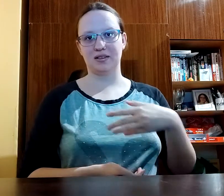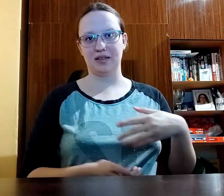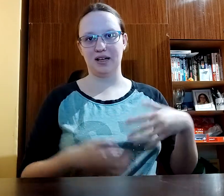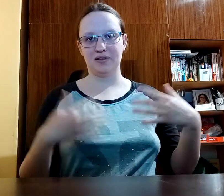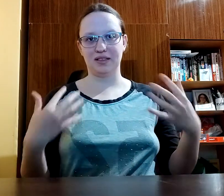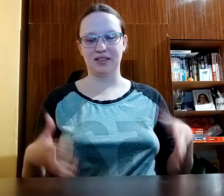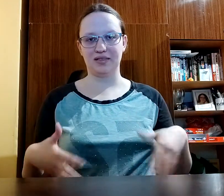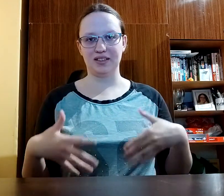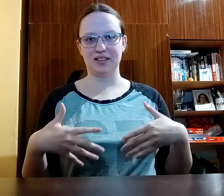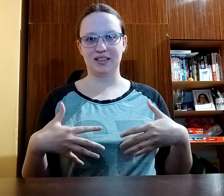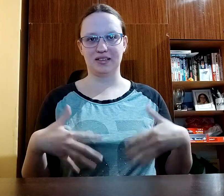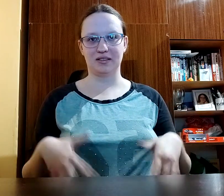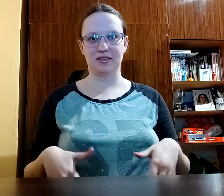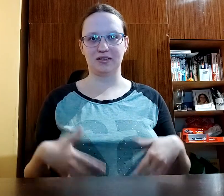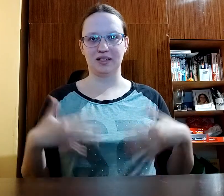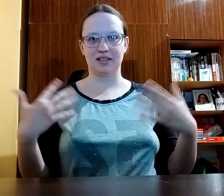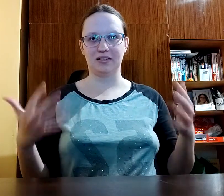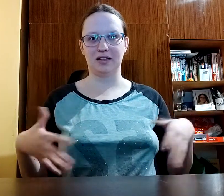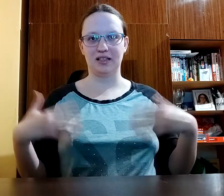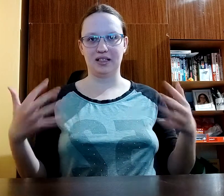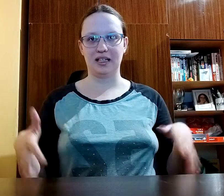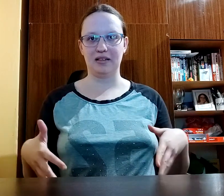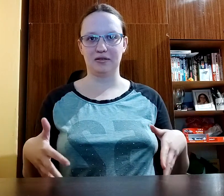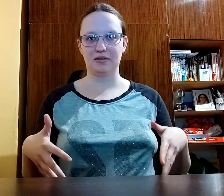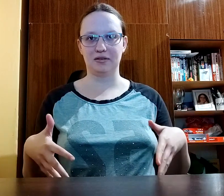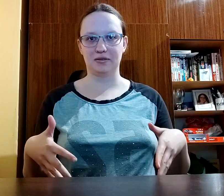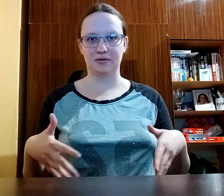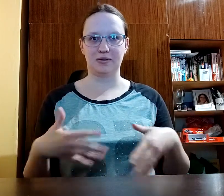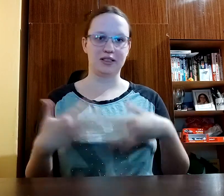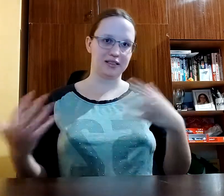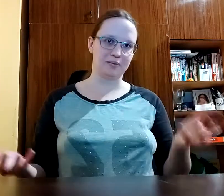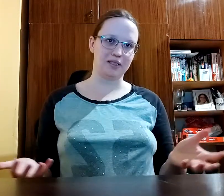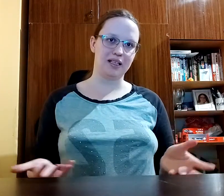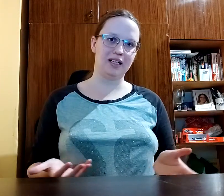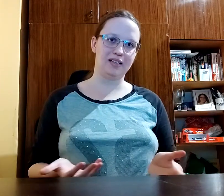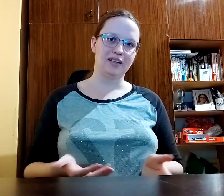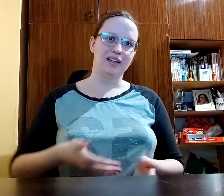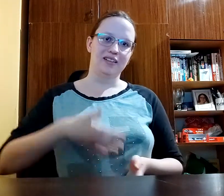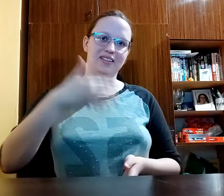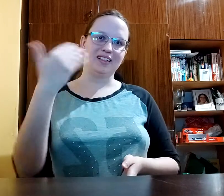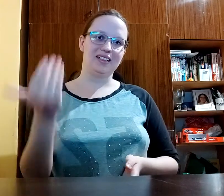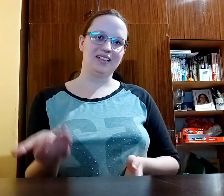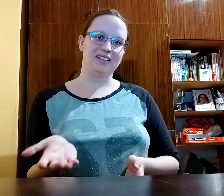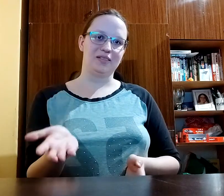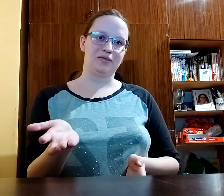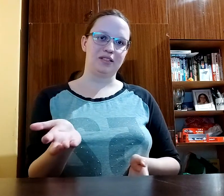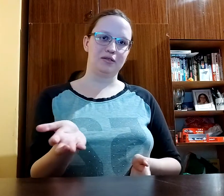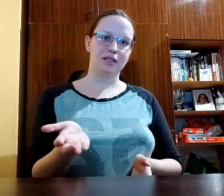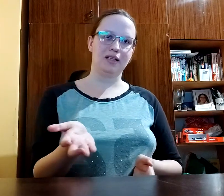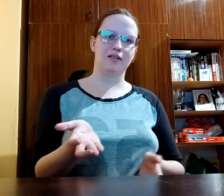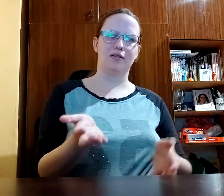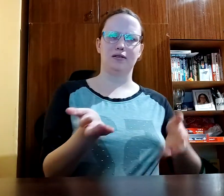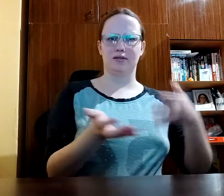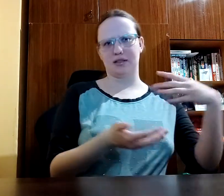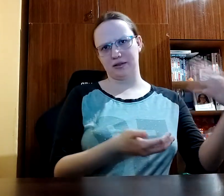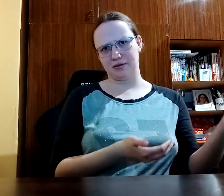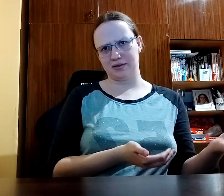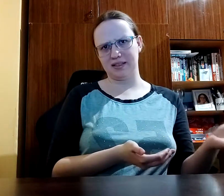after the visit as soon as you are allowed to for example eat you can eat something sweet or you can go to the